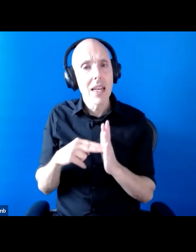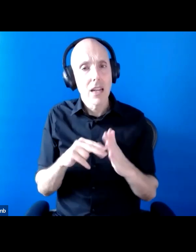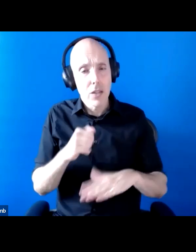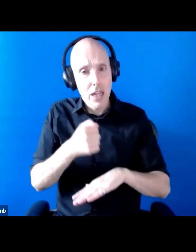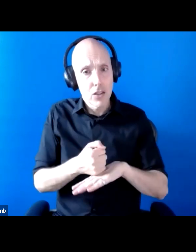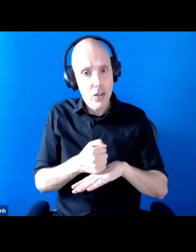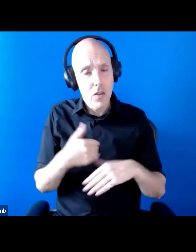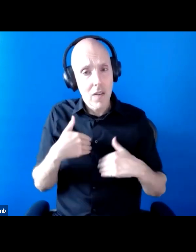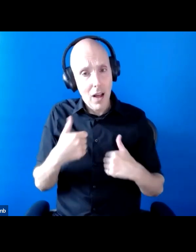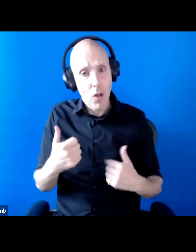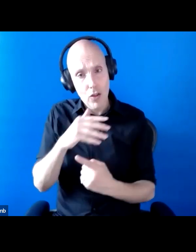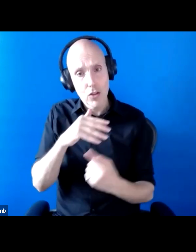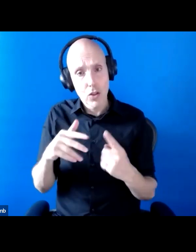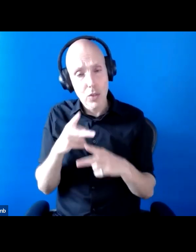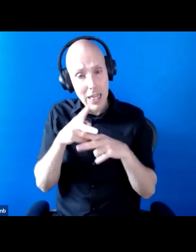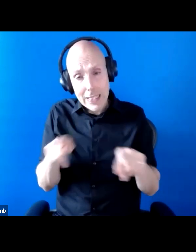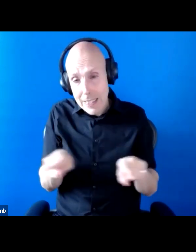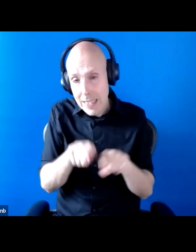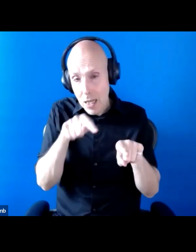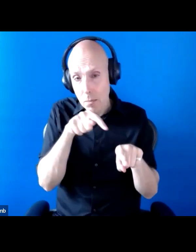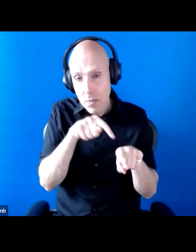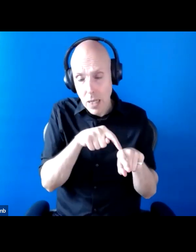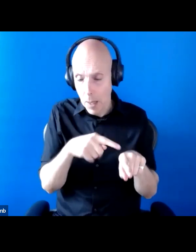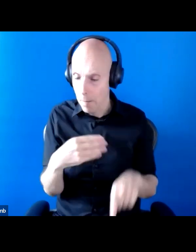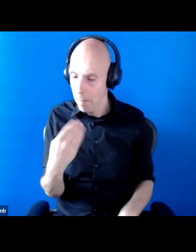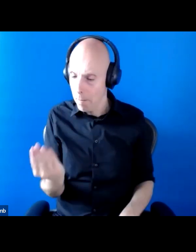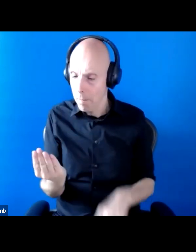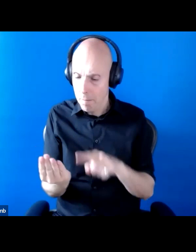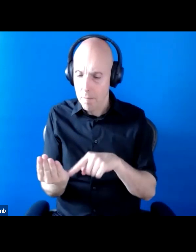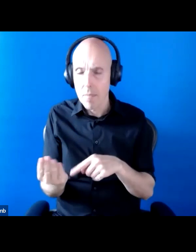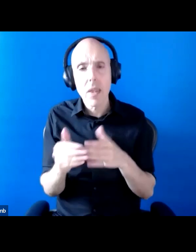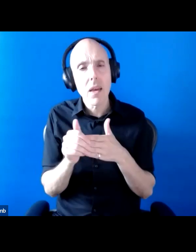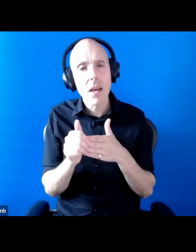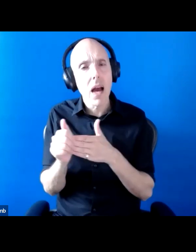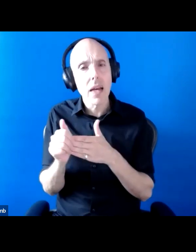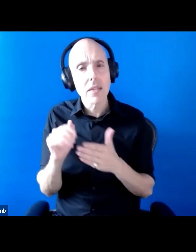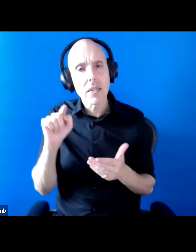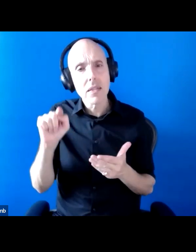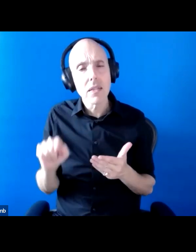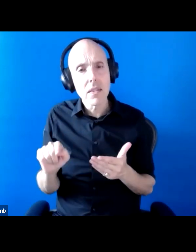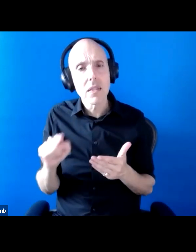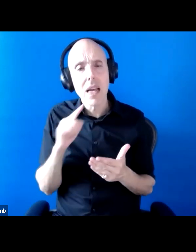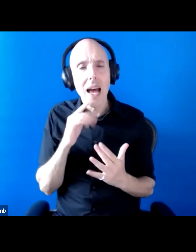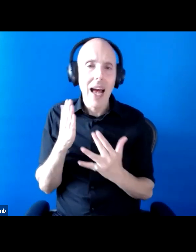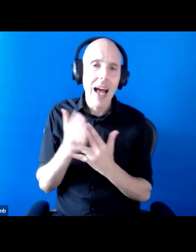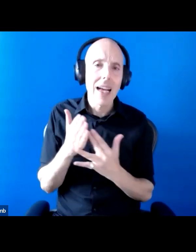Coronavirus Act, came out with its guidance in terms of accessing critical care.